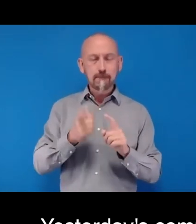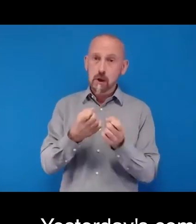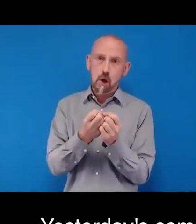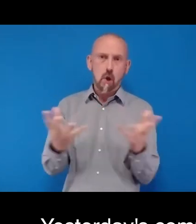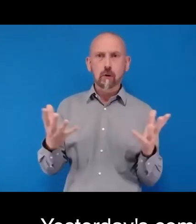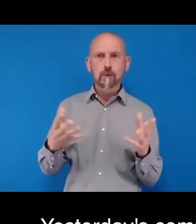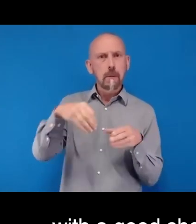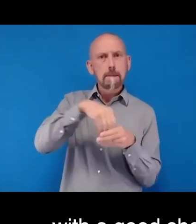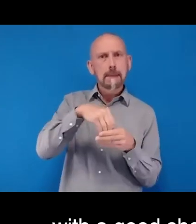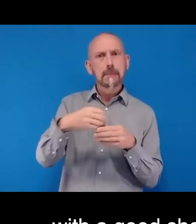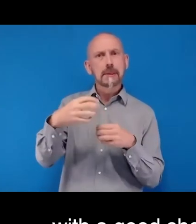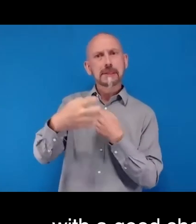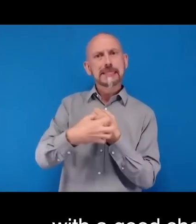states.